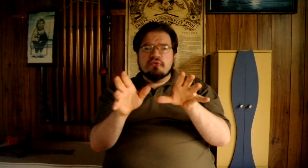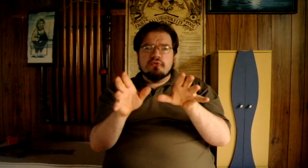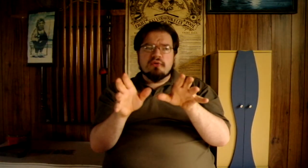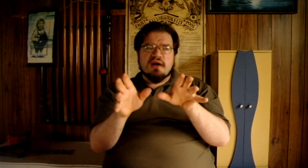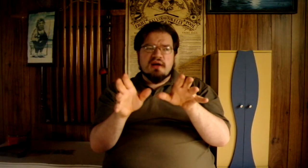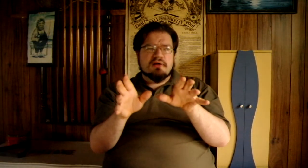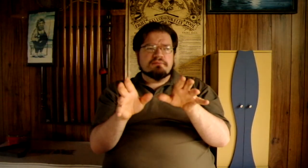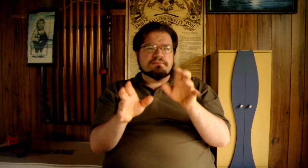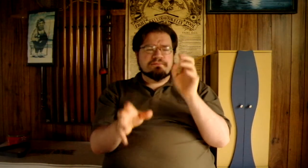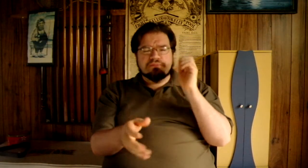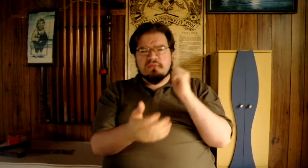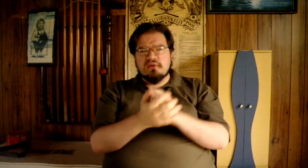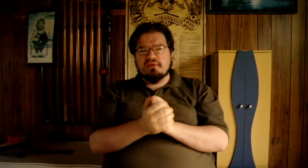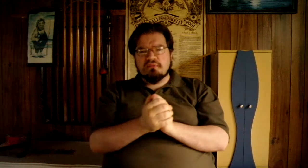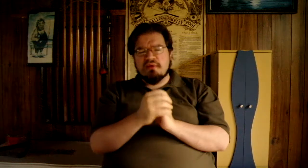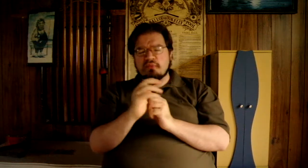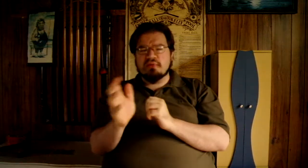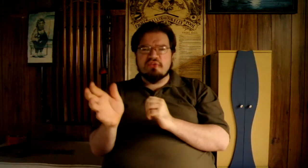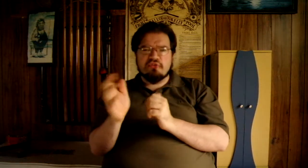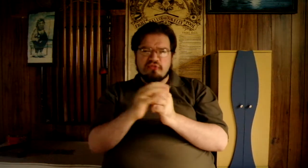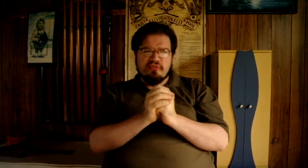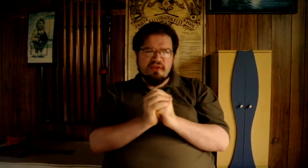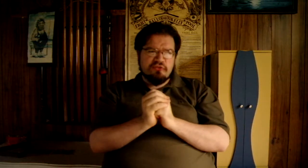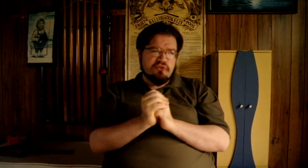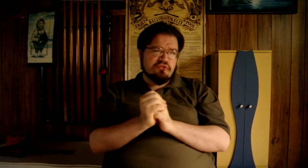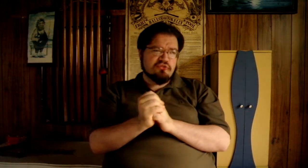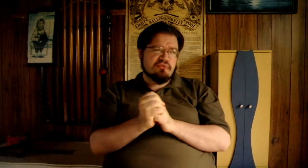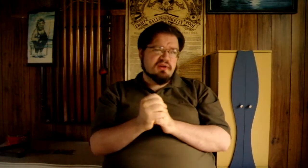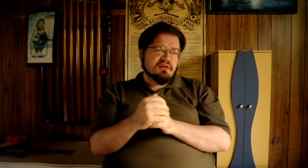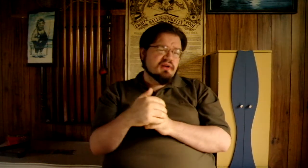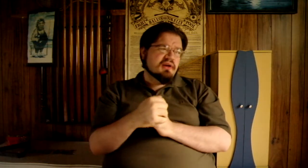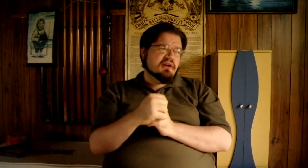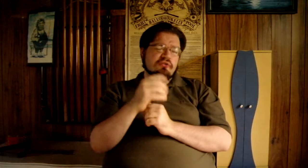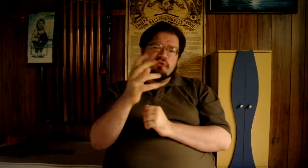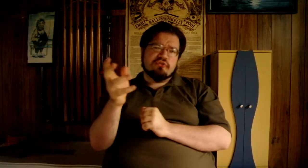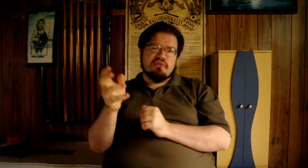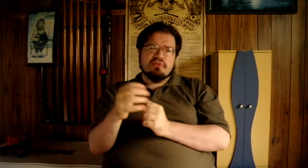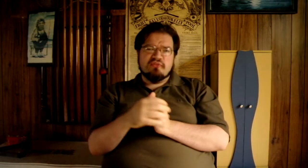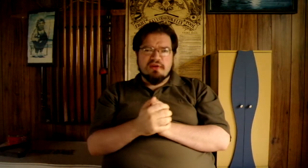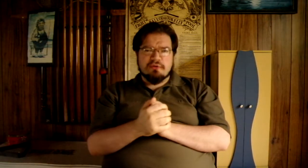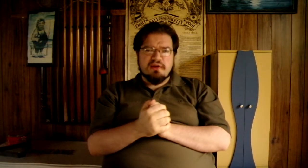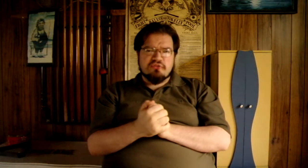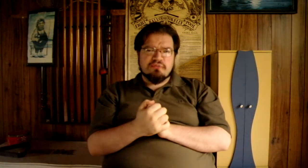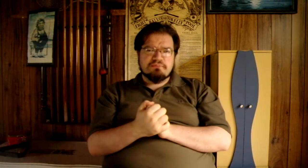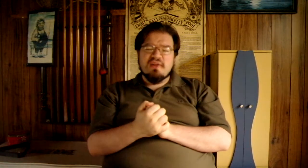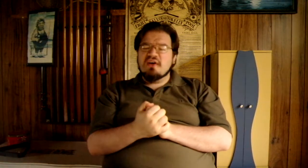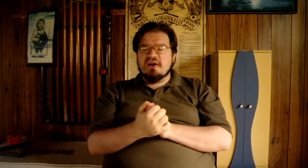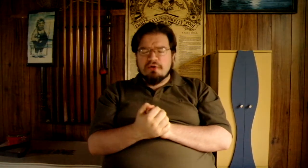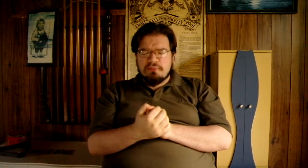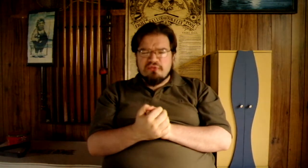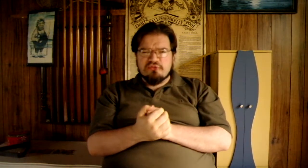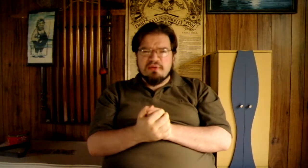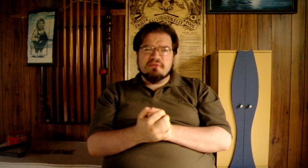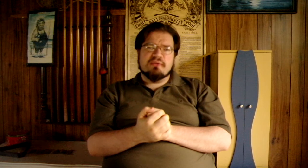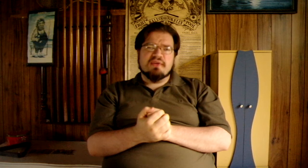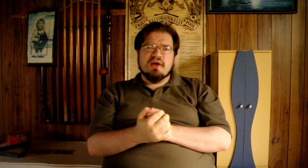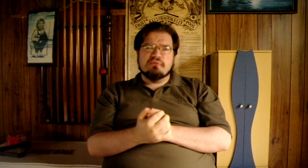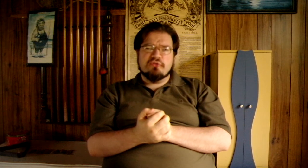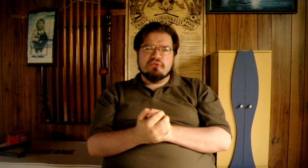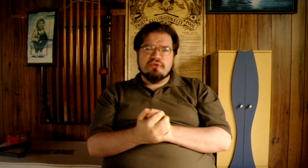people, places and things in just a minute and I'll do a separate video on each. I hope this has been really helpful to you